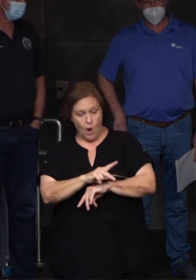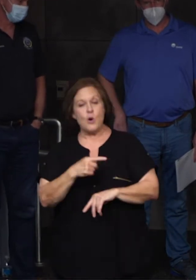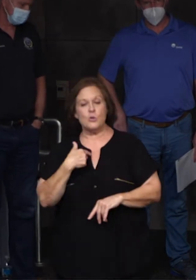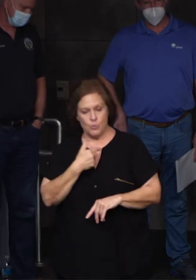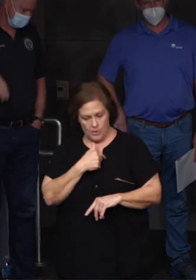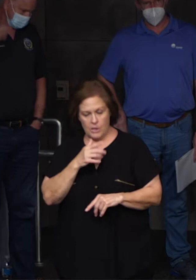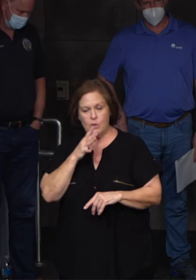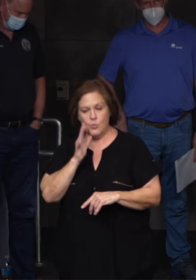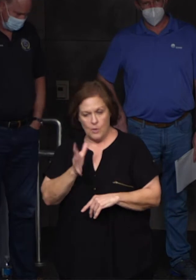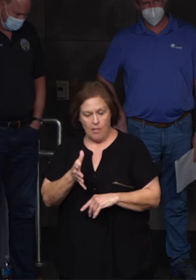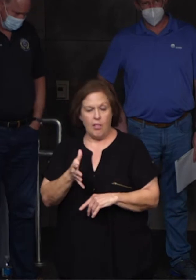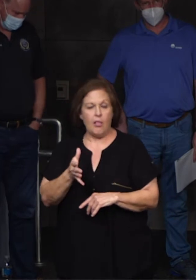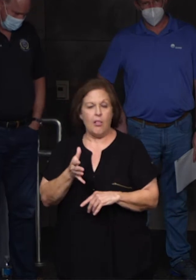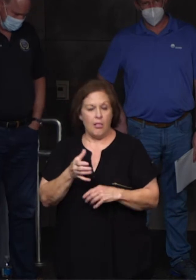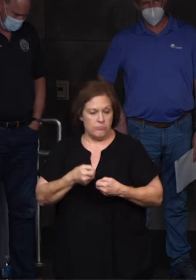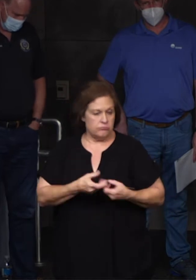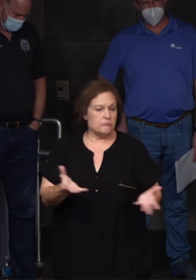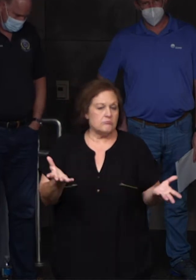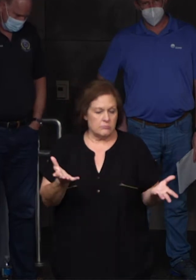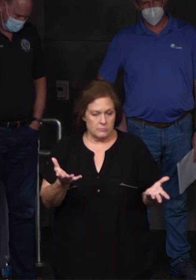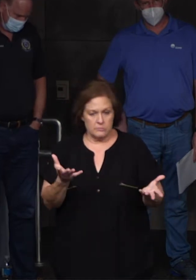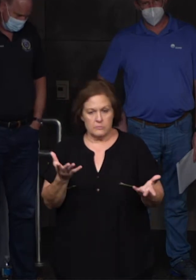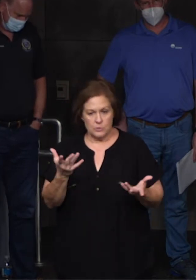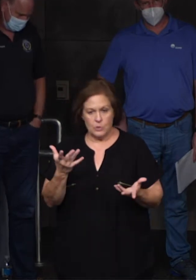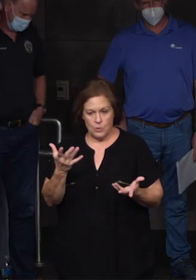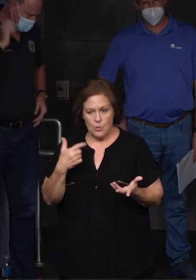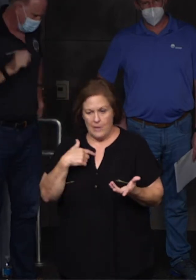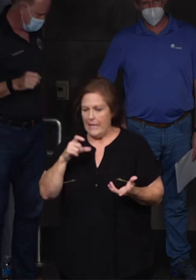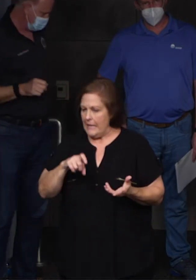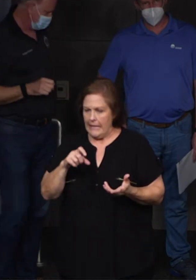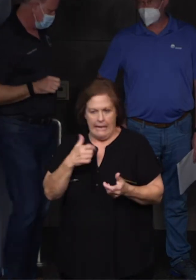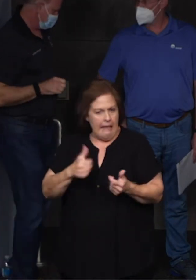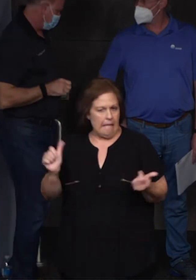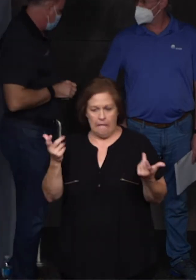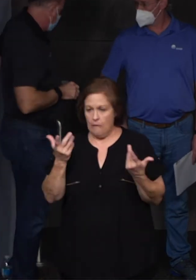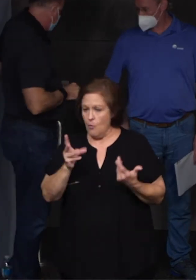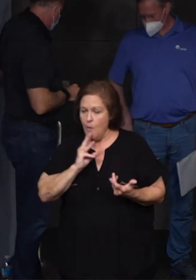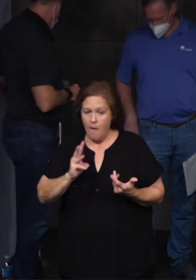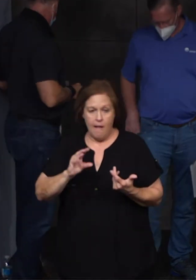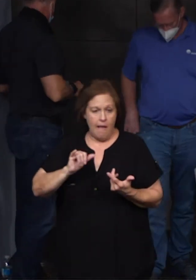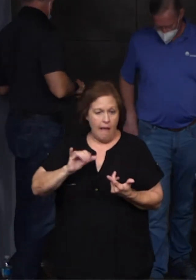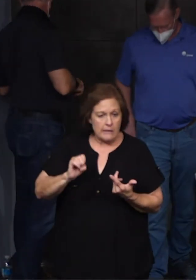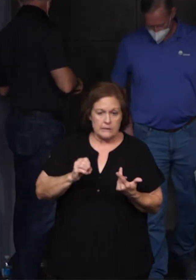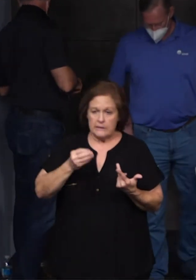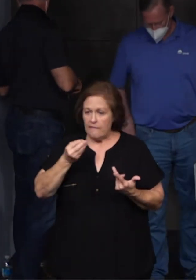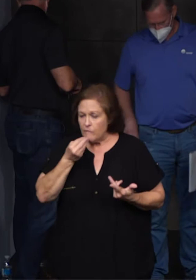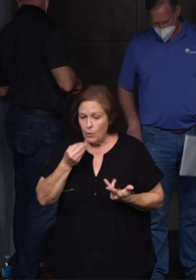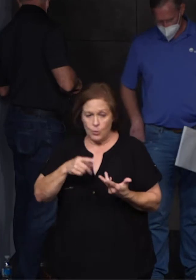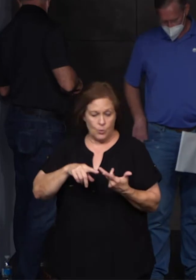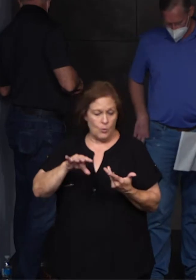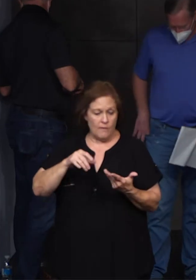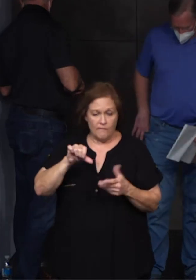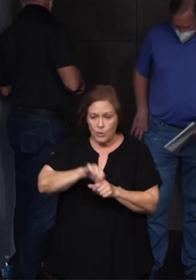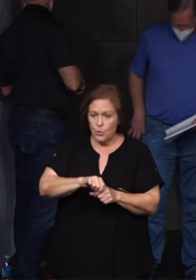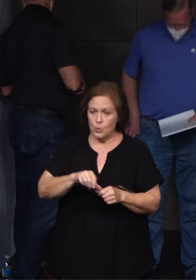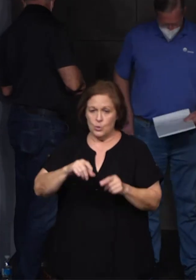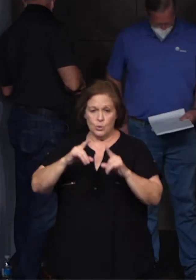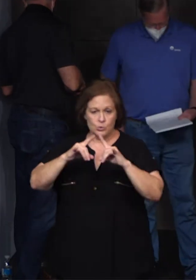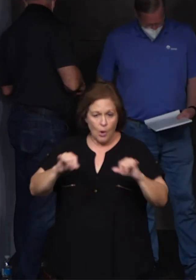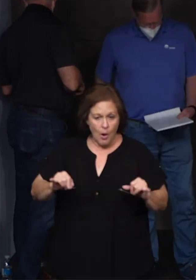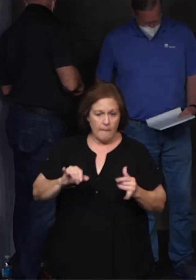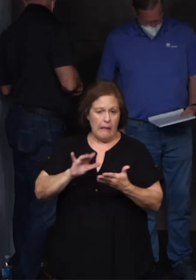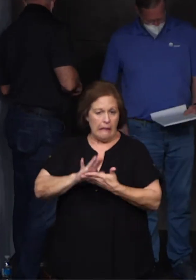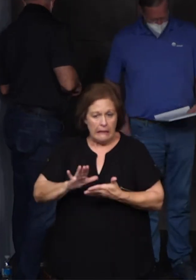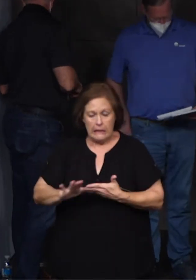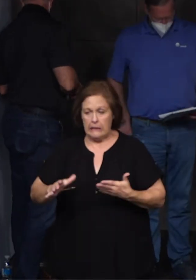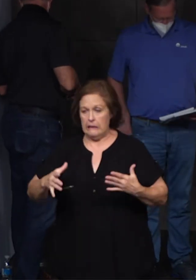to our public as soon as possible. We need everything. Water, ice, food, bulk fuel, tarps, cleaning supplies,